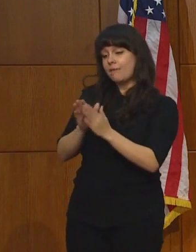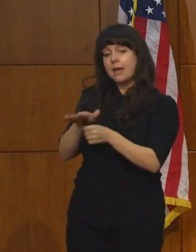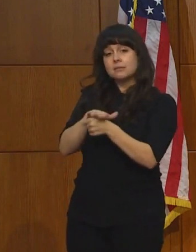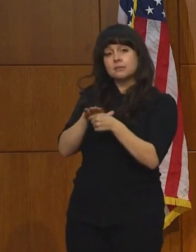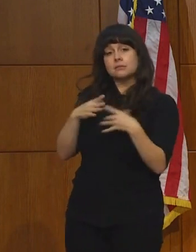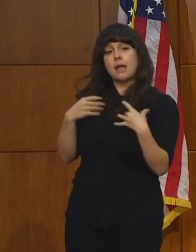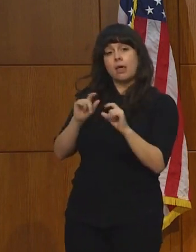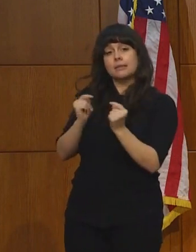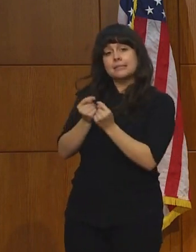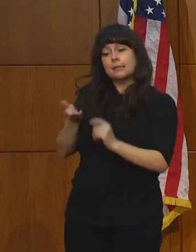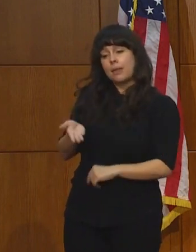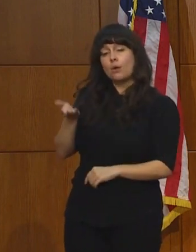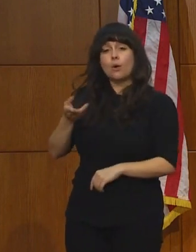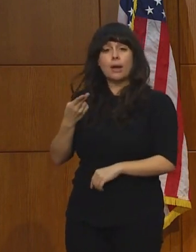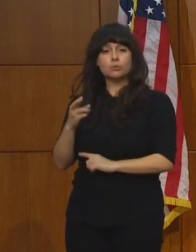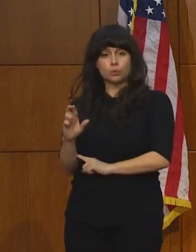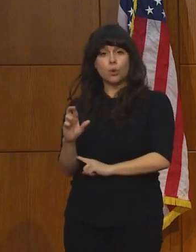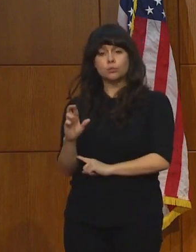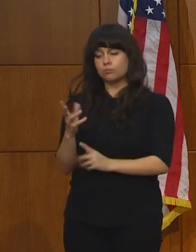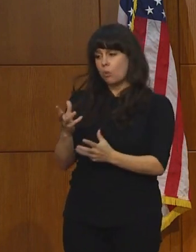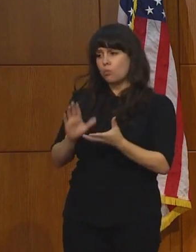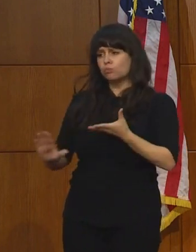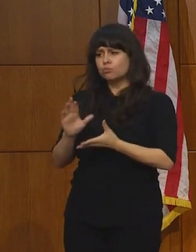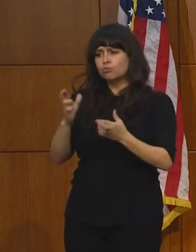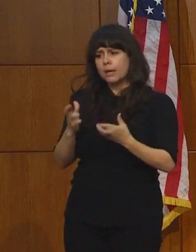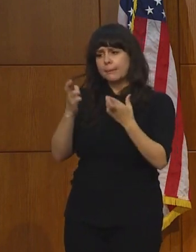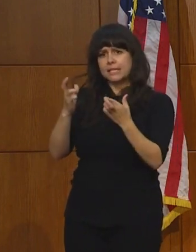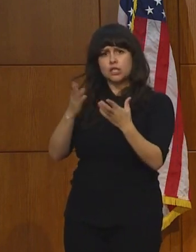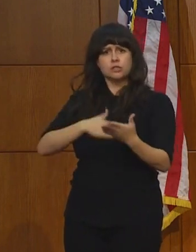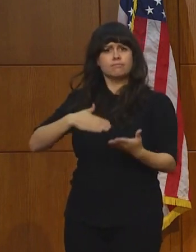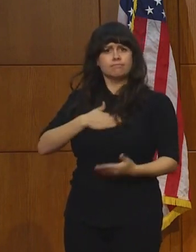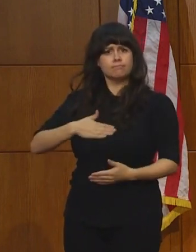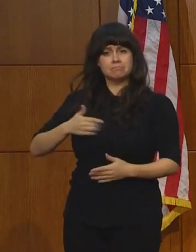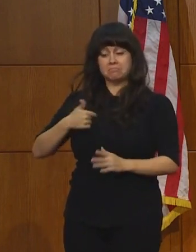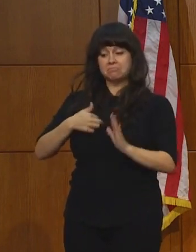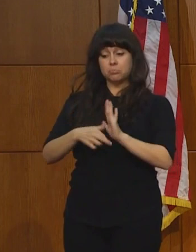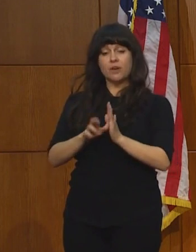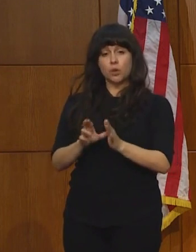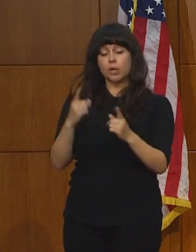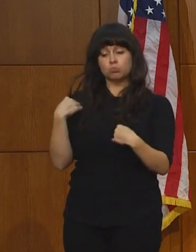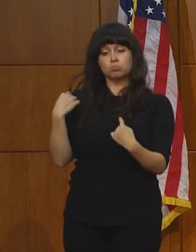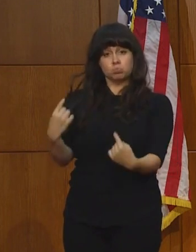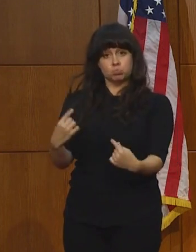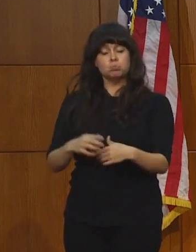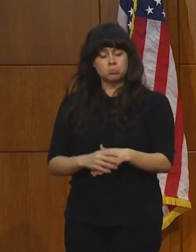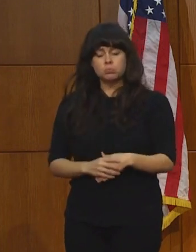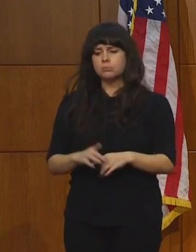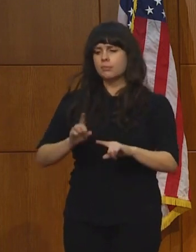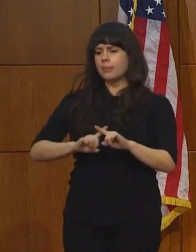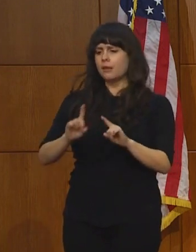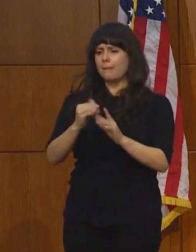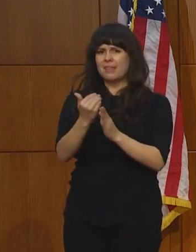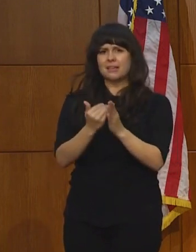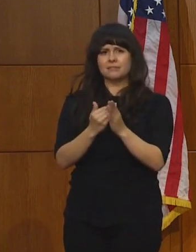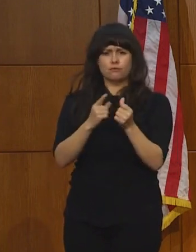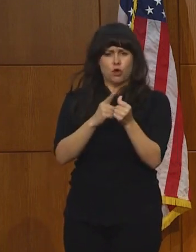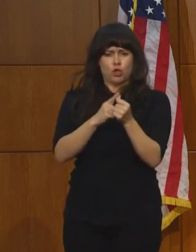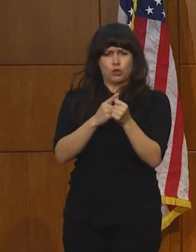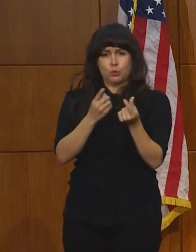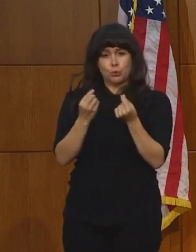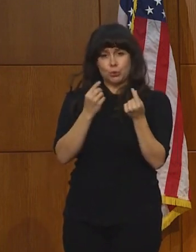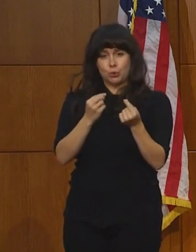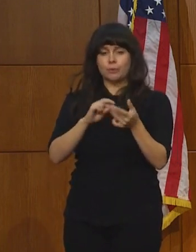for their recommendations, and I'm reviewing them. But it's clear that step one is stronger enforcement